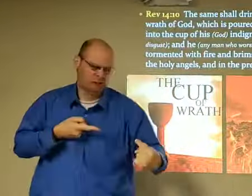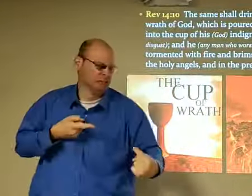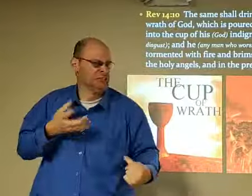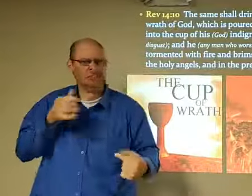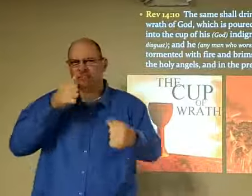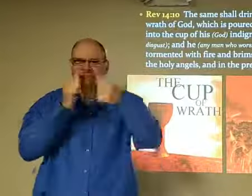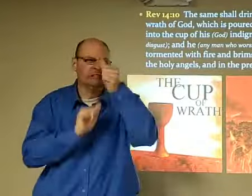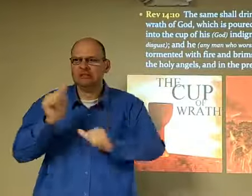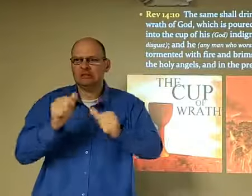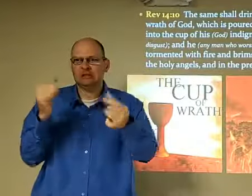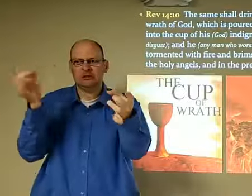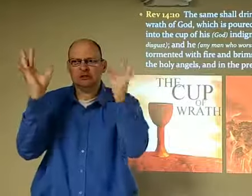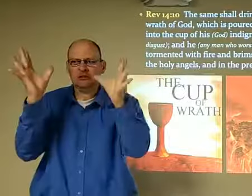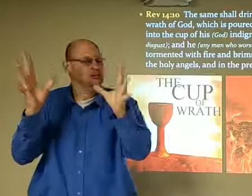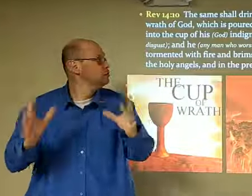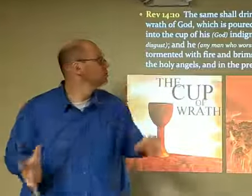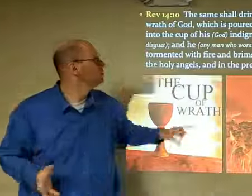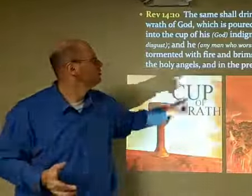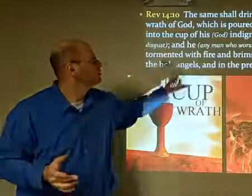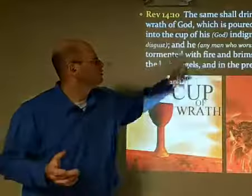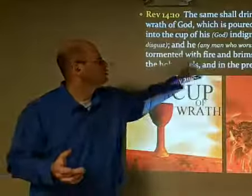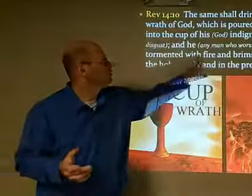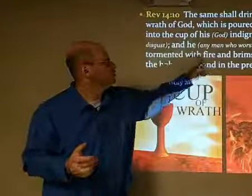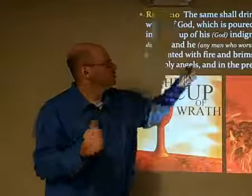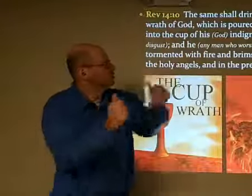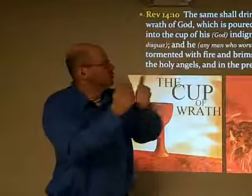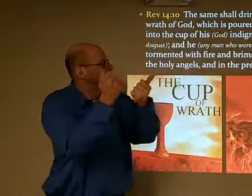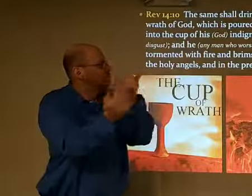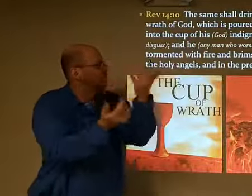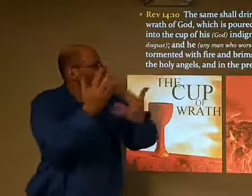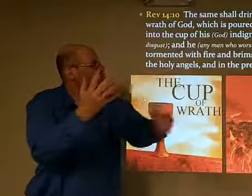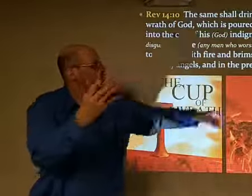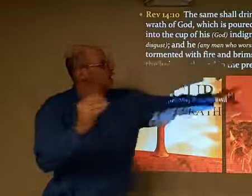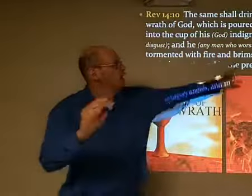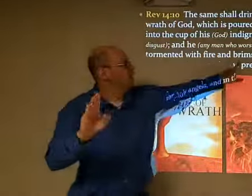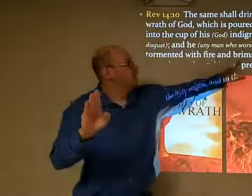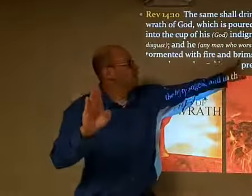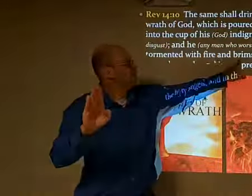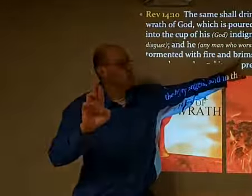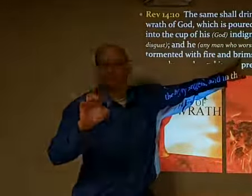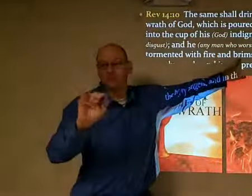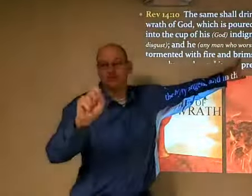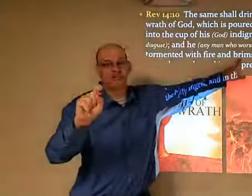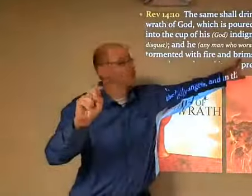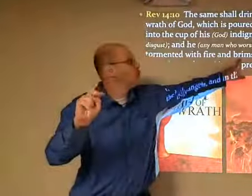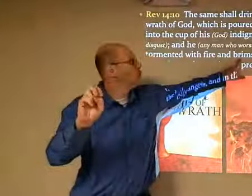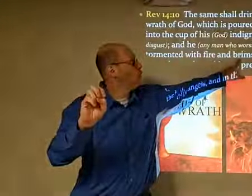in the presence of the holy angels and in the presence of the Lamb.